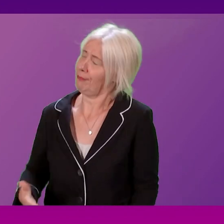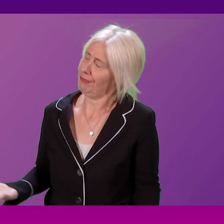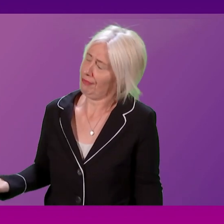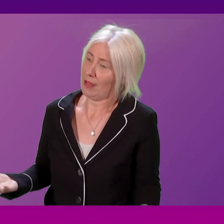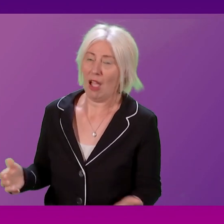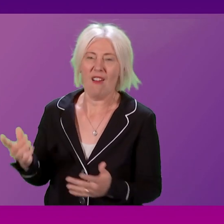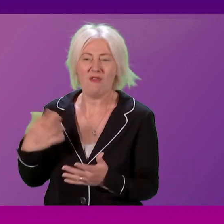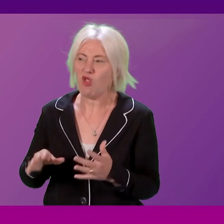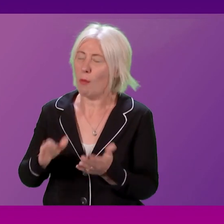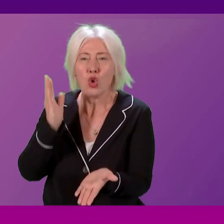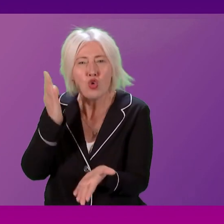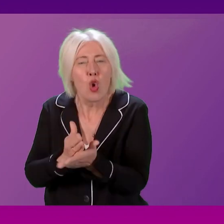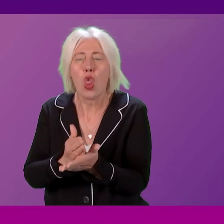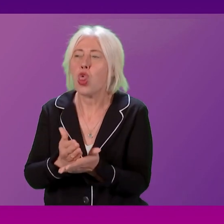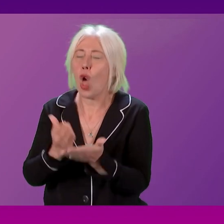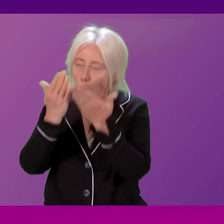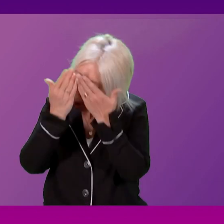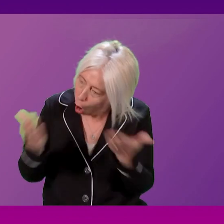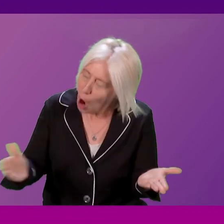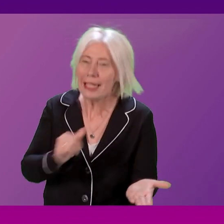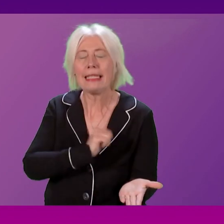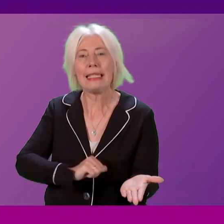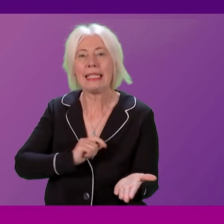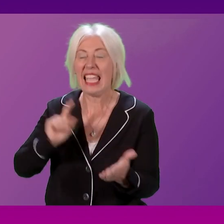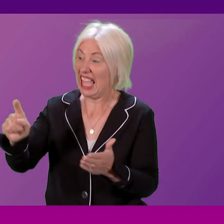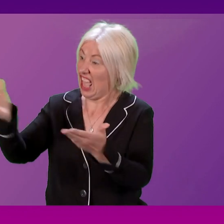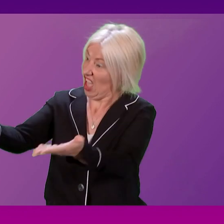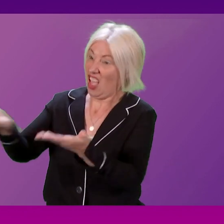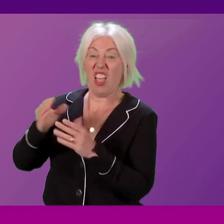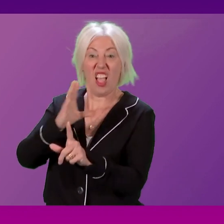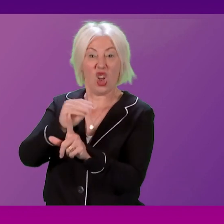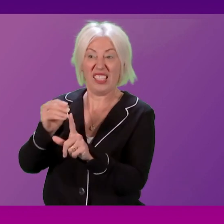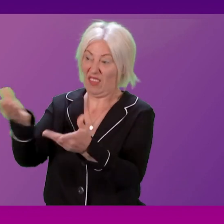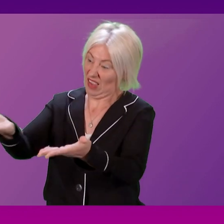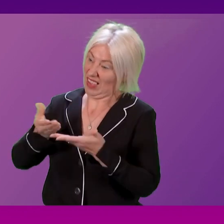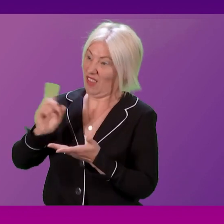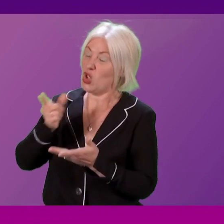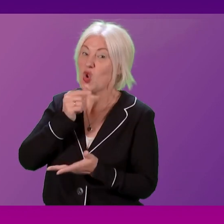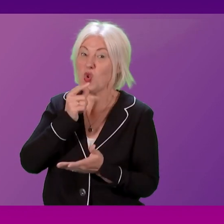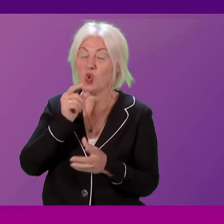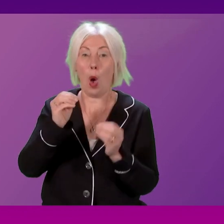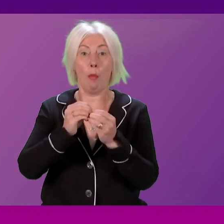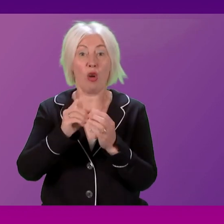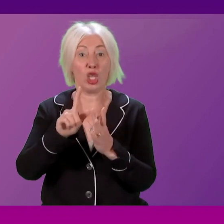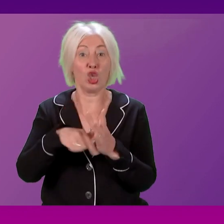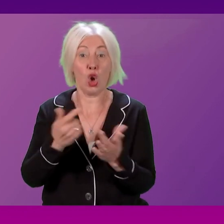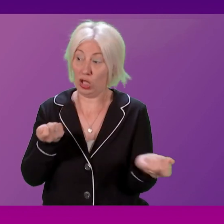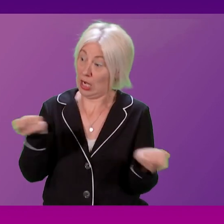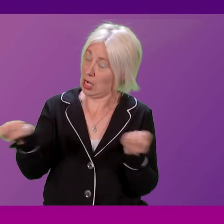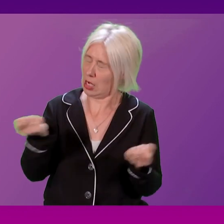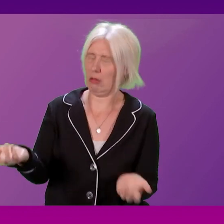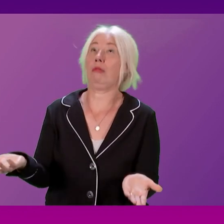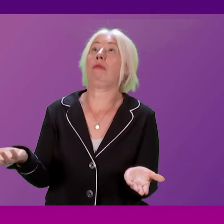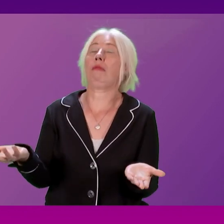about truth and honesty from the party that gave us Boris Johnson, Presiding Officer. The very